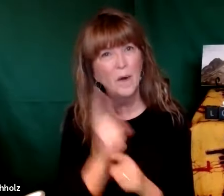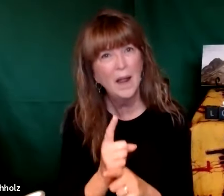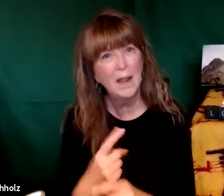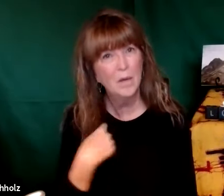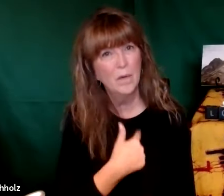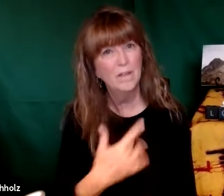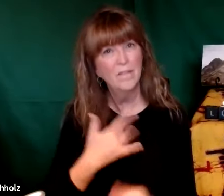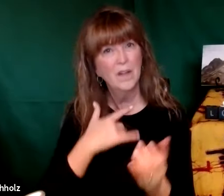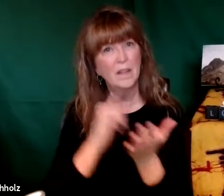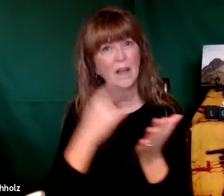are you